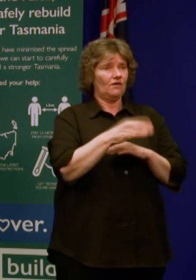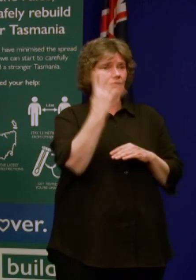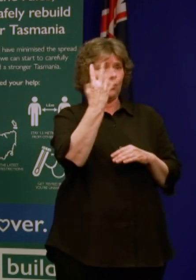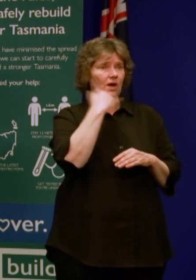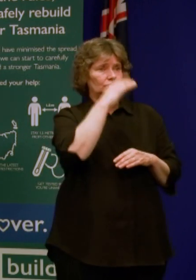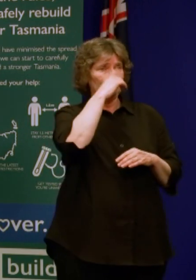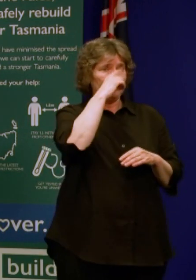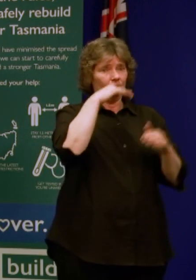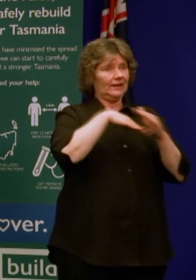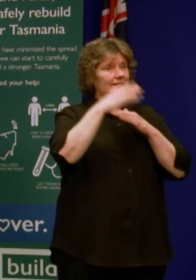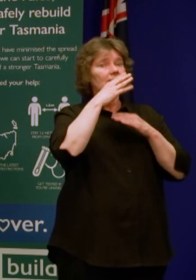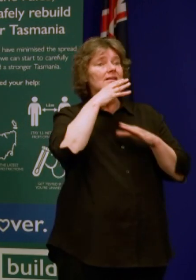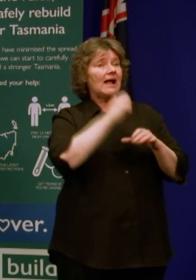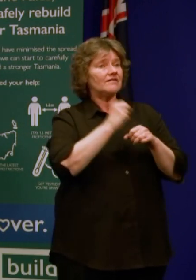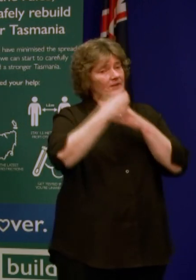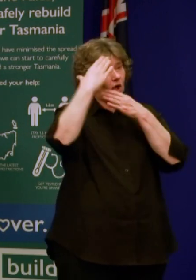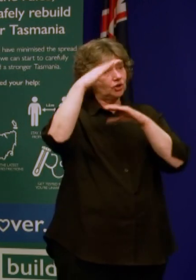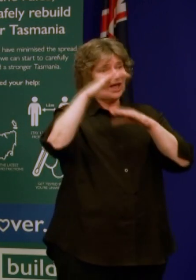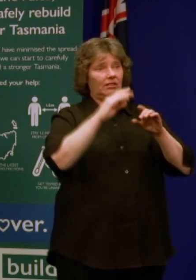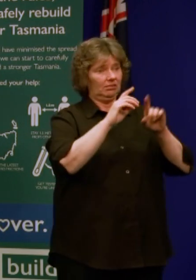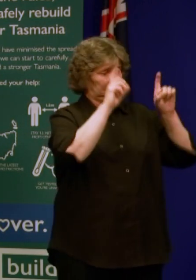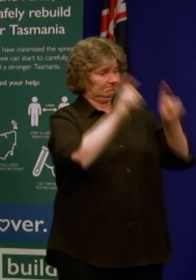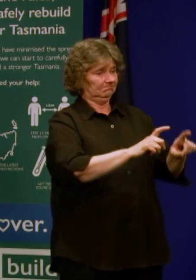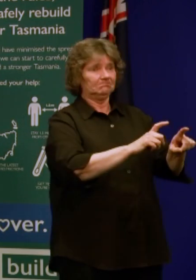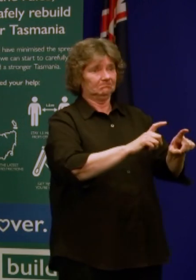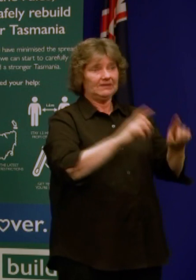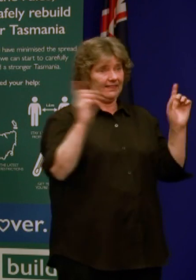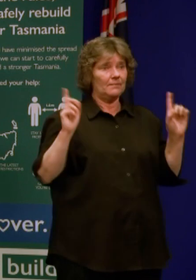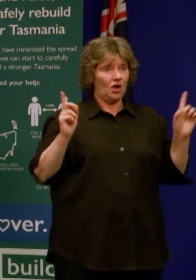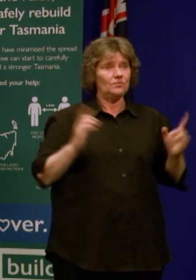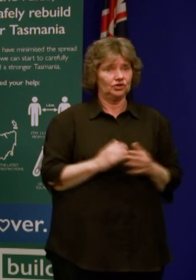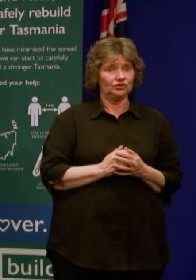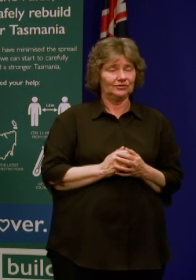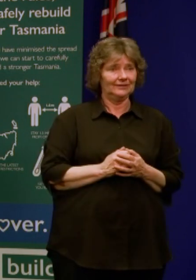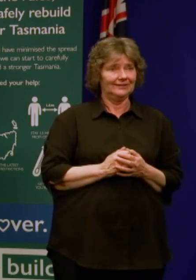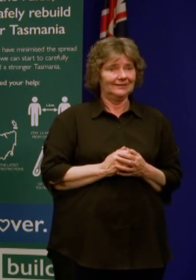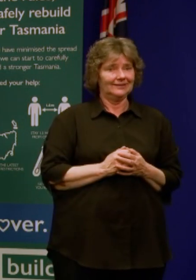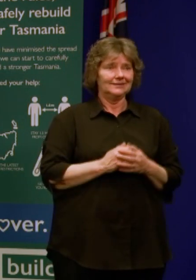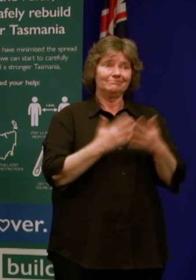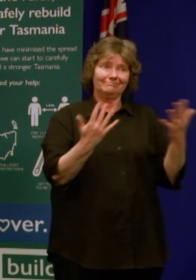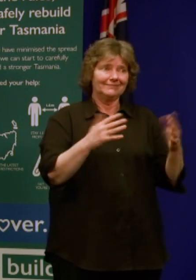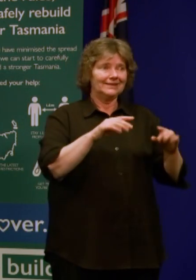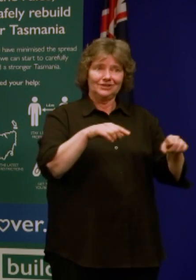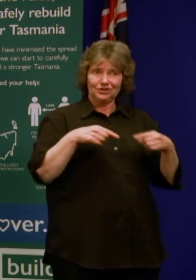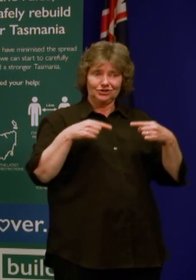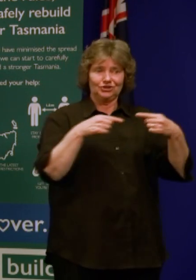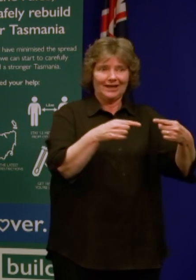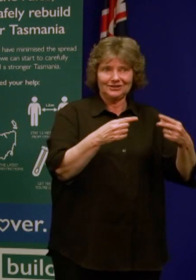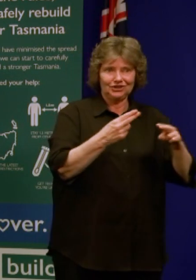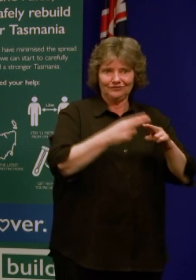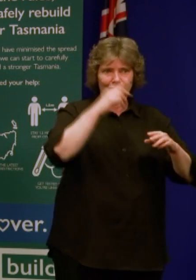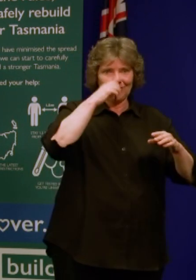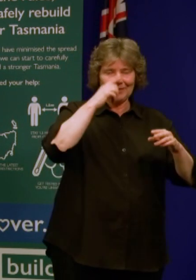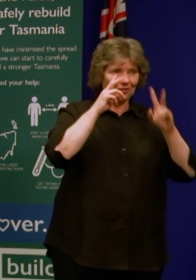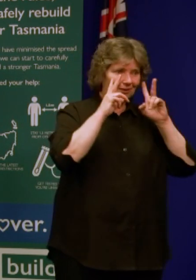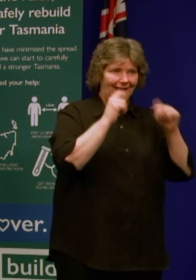hotel quarantine at the moment. That presents unique challenges for those people looking after the hotels and the